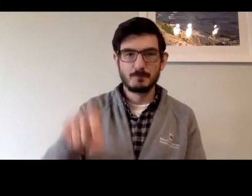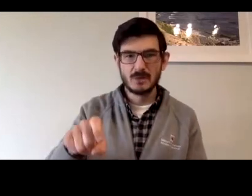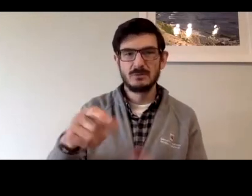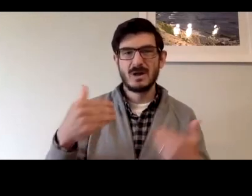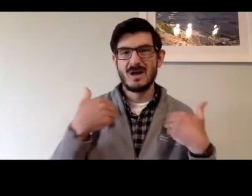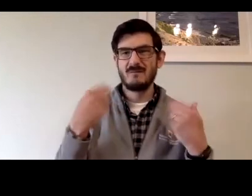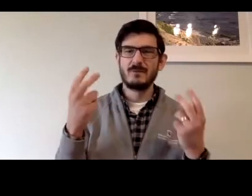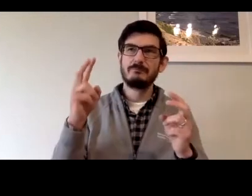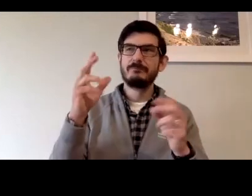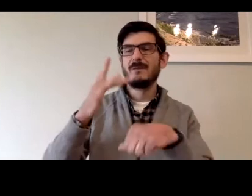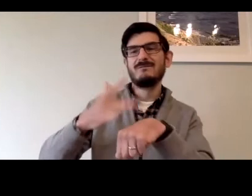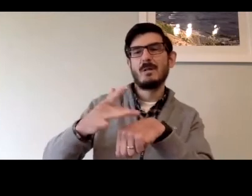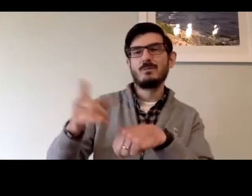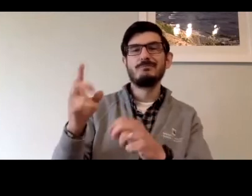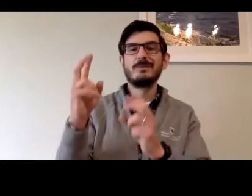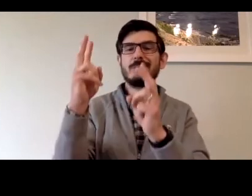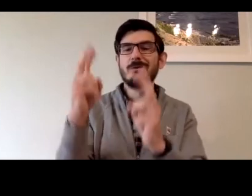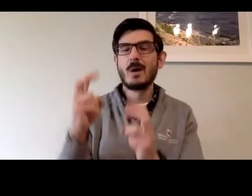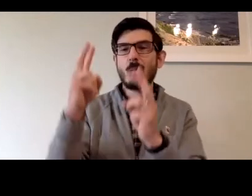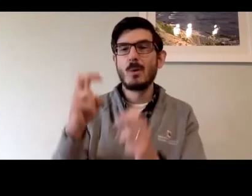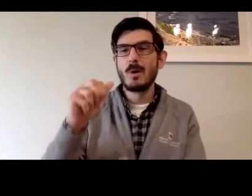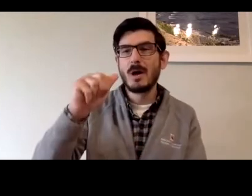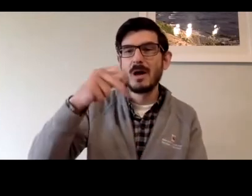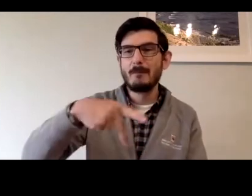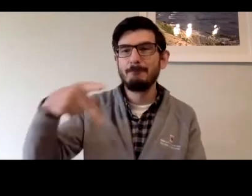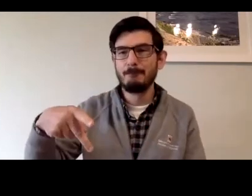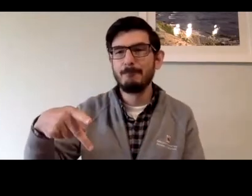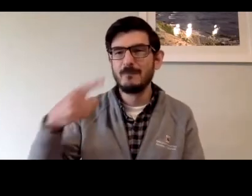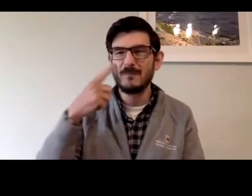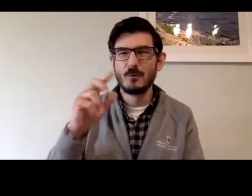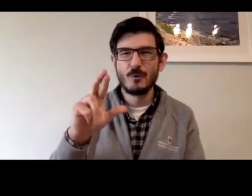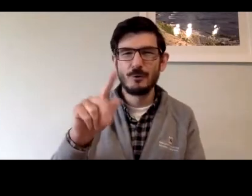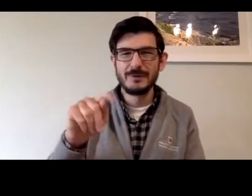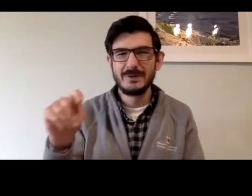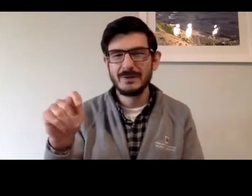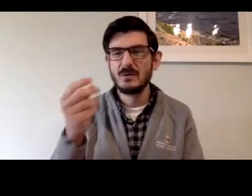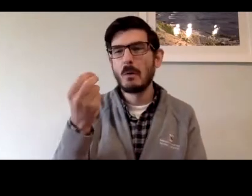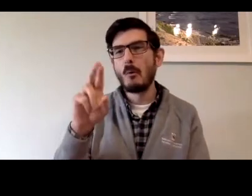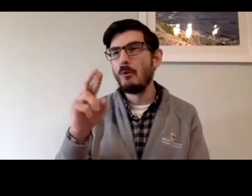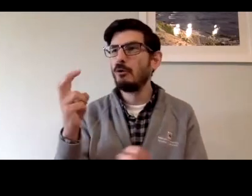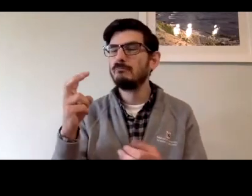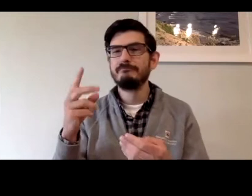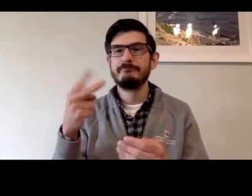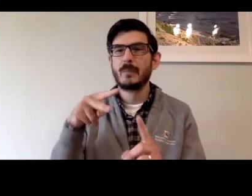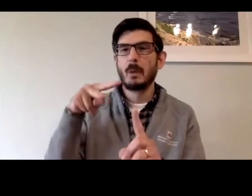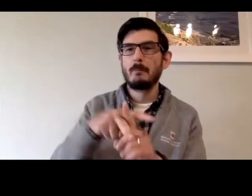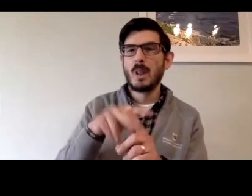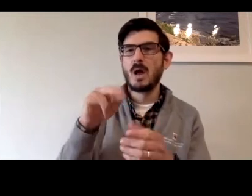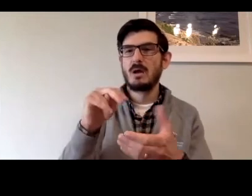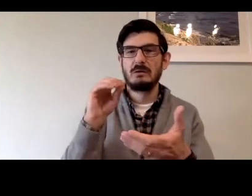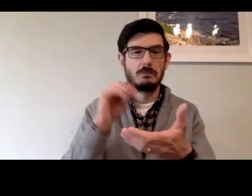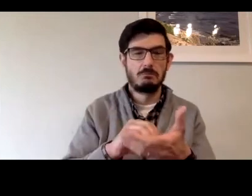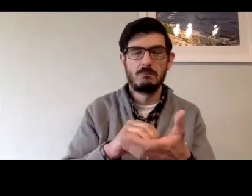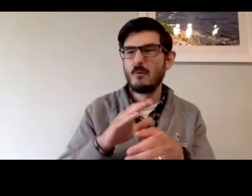large nationwide carriers, there had to be an availability to download an app for RTT